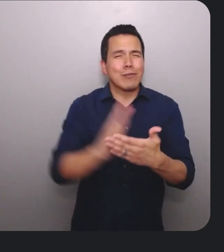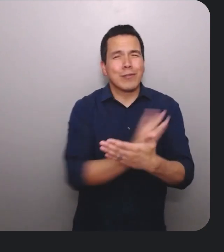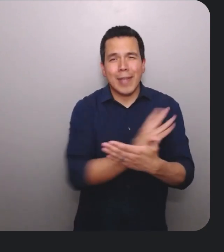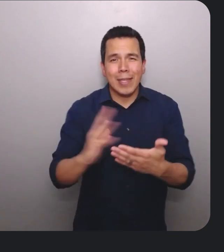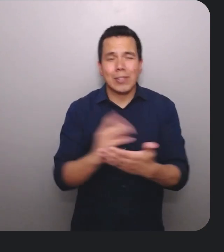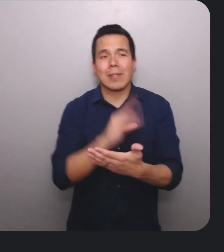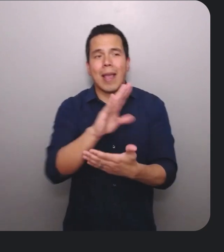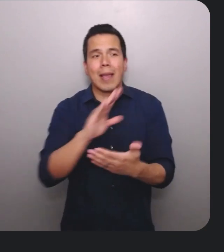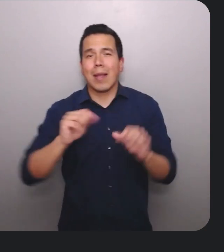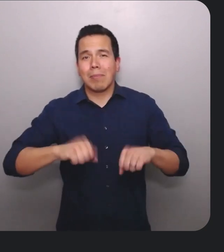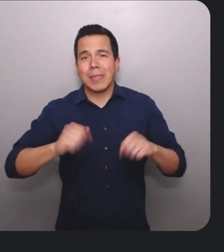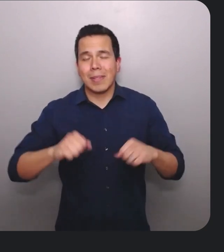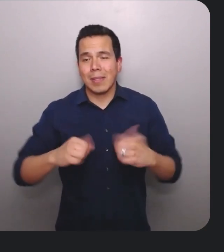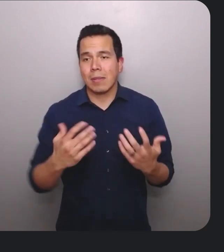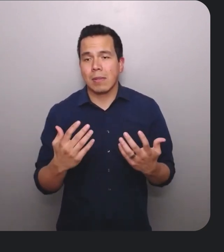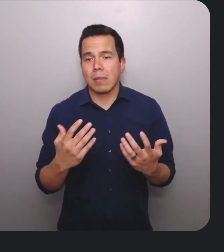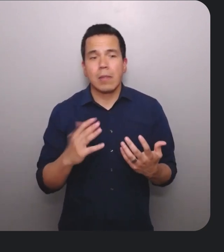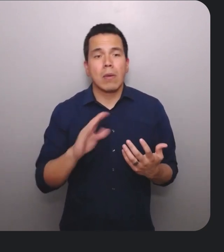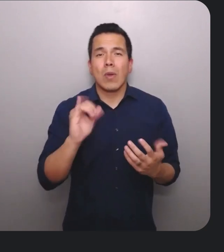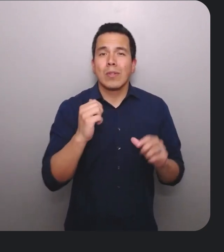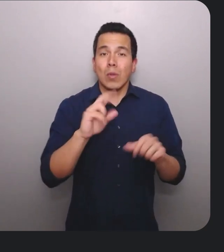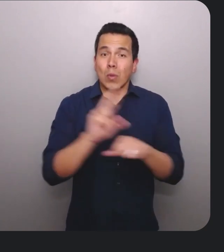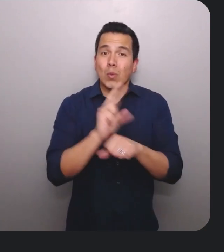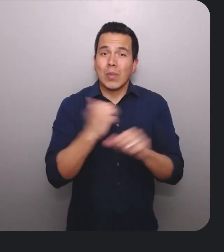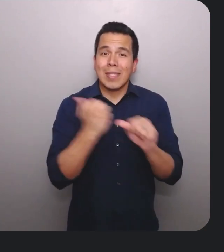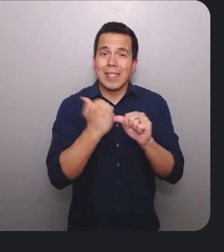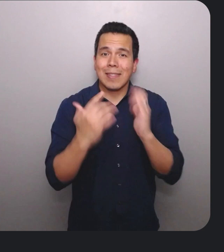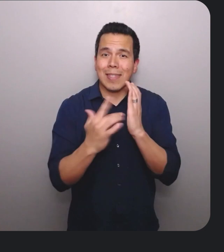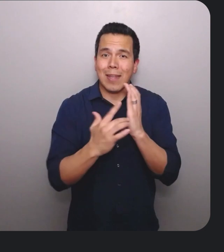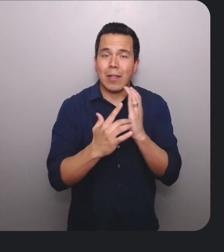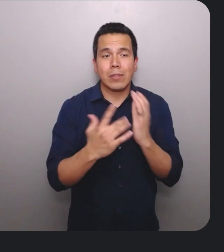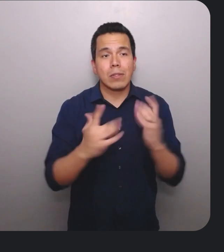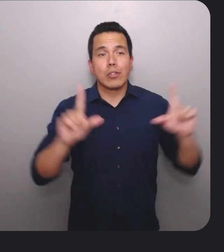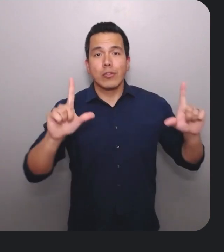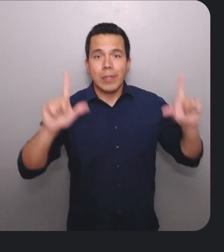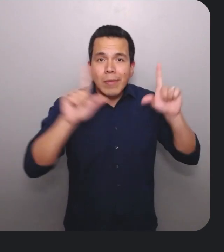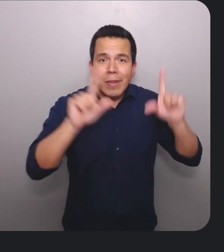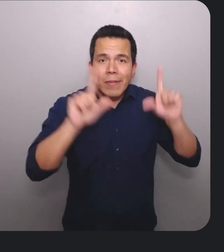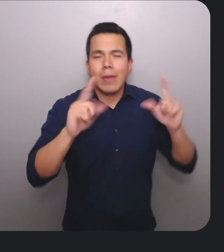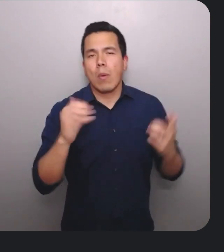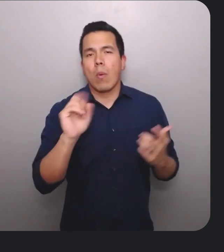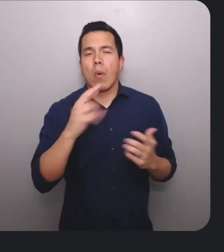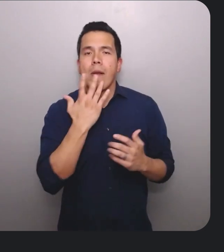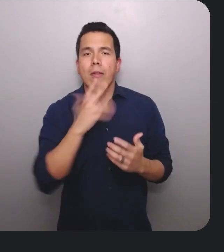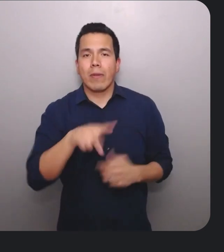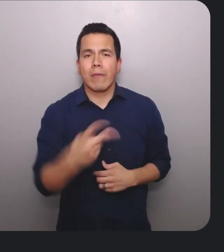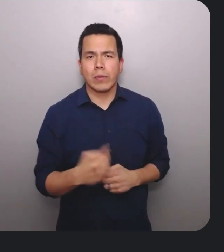indicated by their assistive technology use so things like screen magnification and color inversion. So let's talk about what we